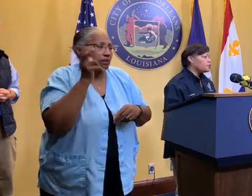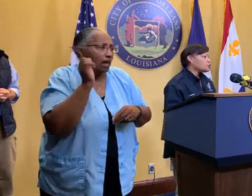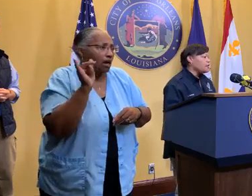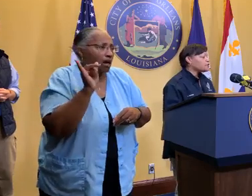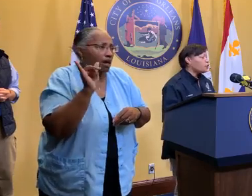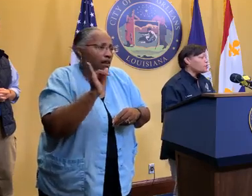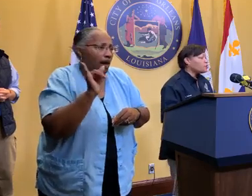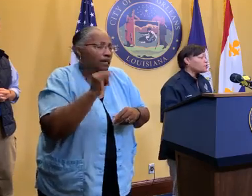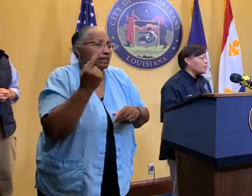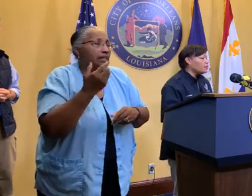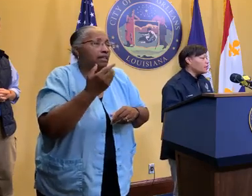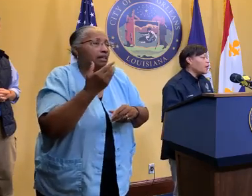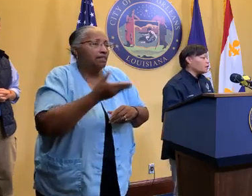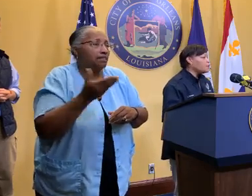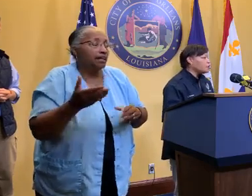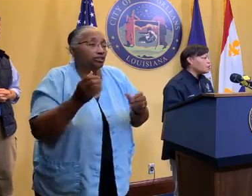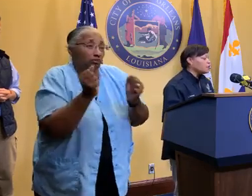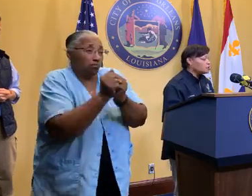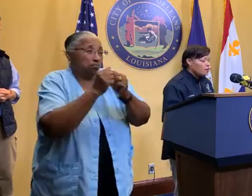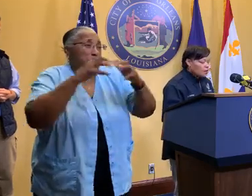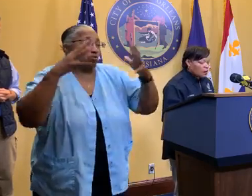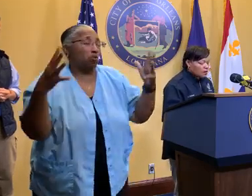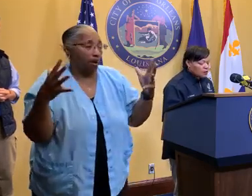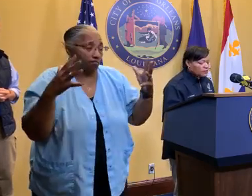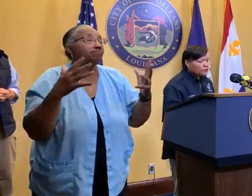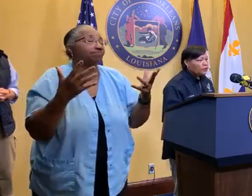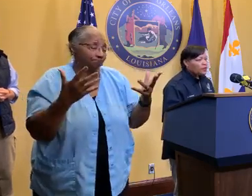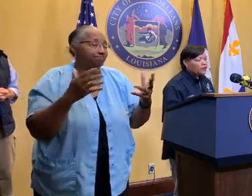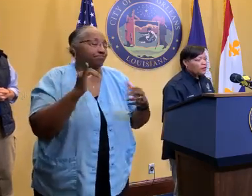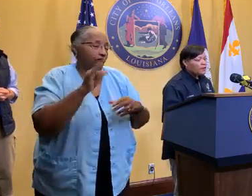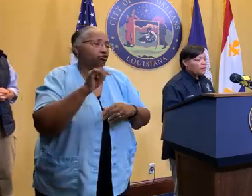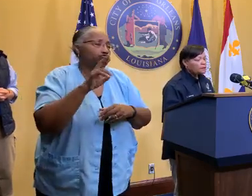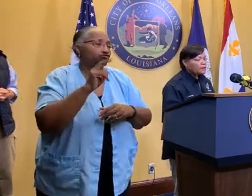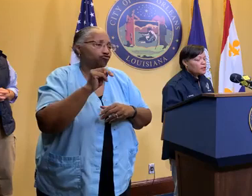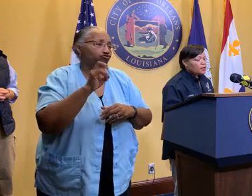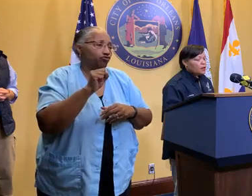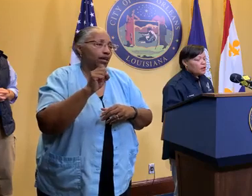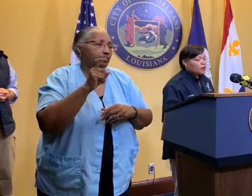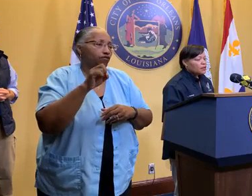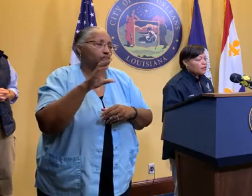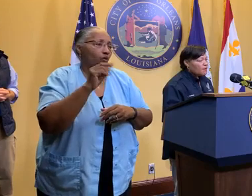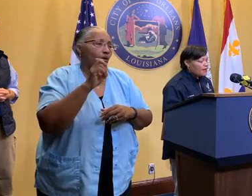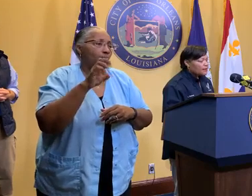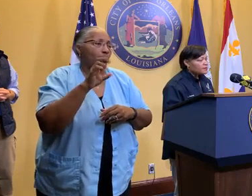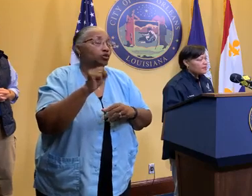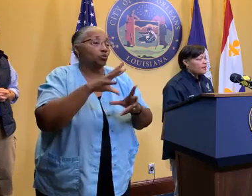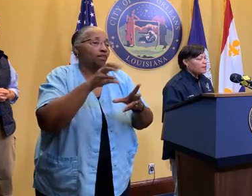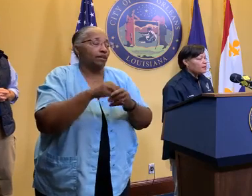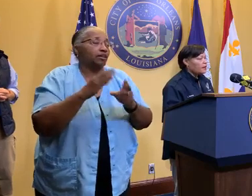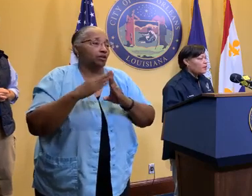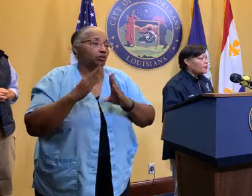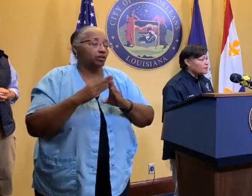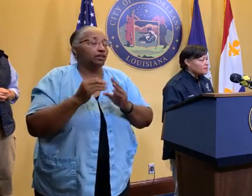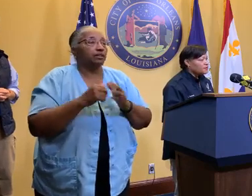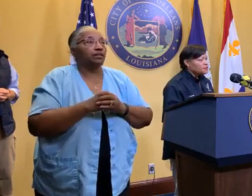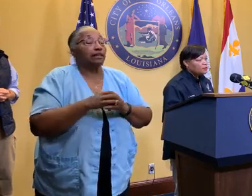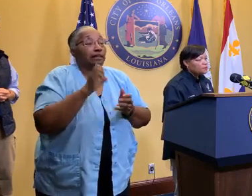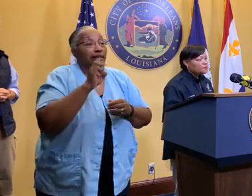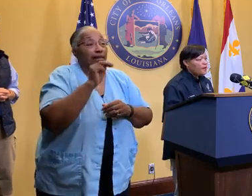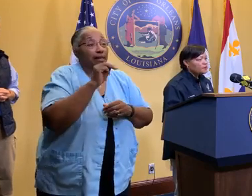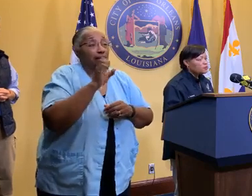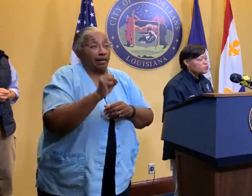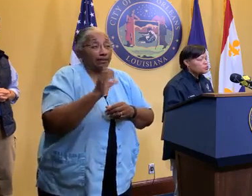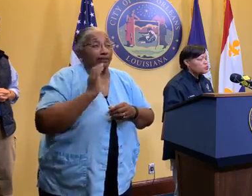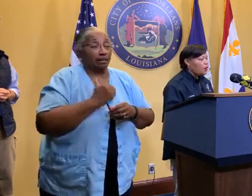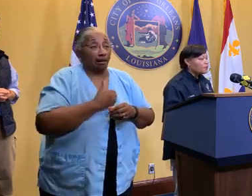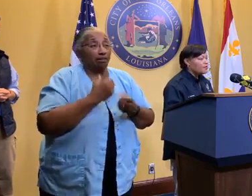was the Transformers in communities. Even when EMS and our public safety team